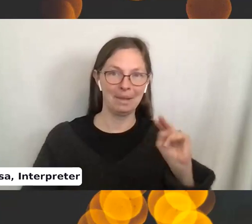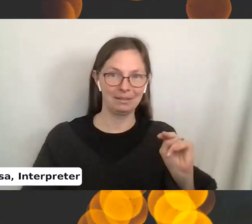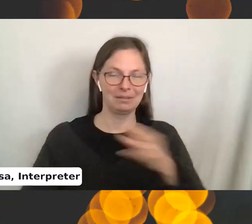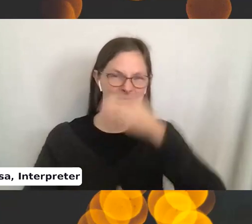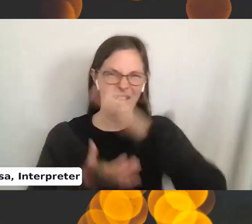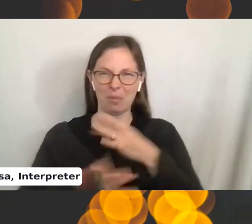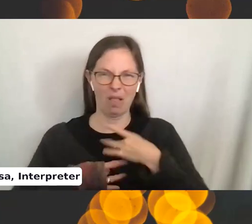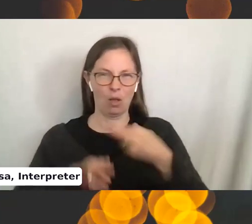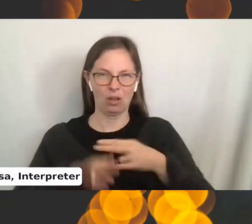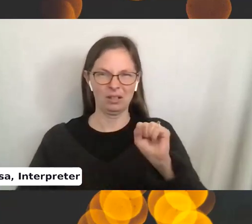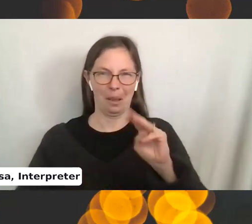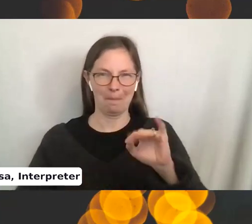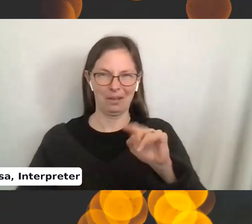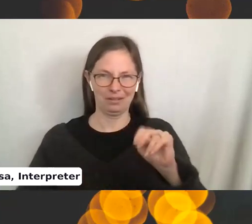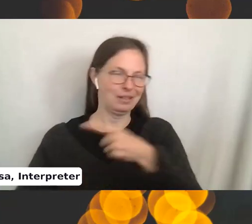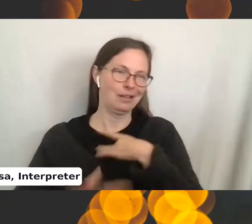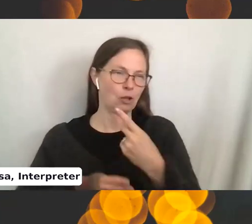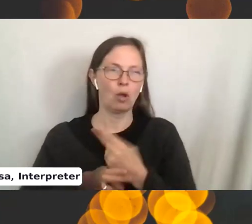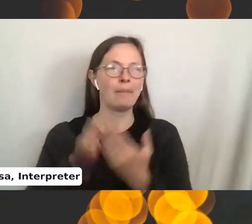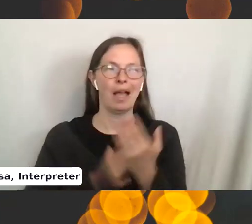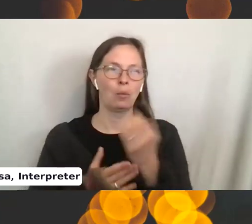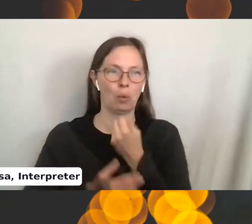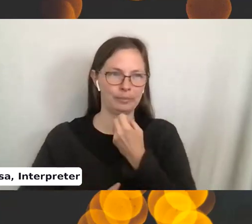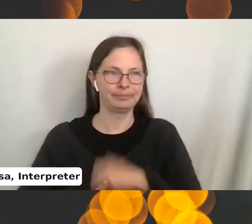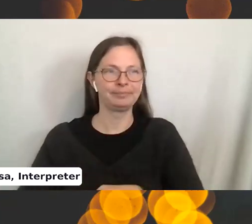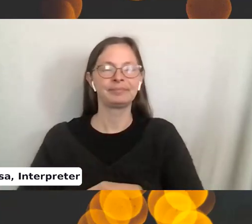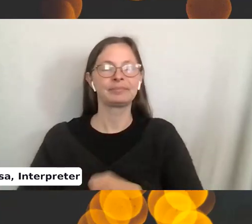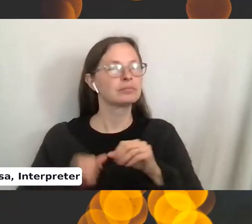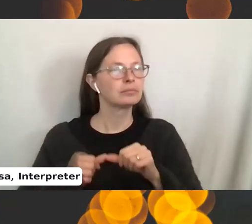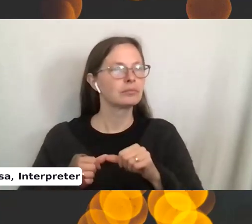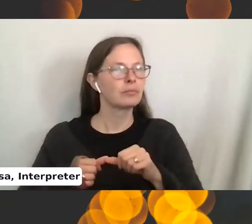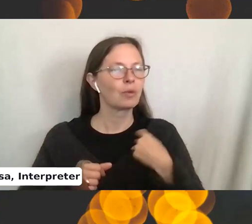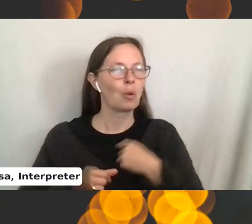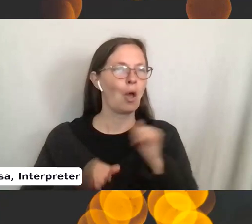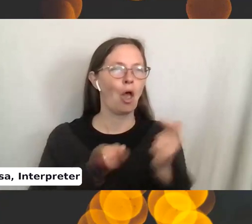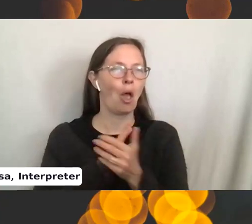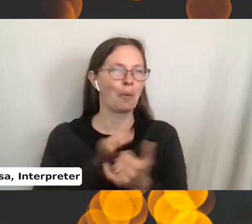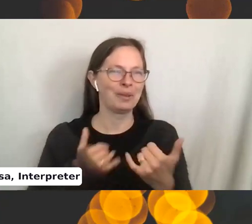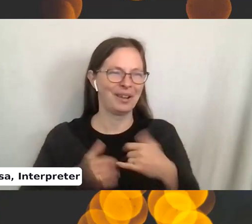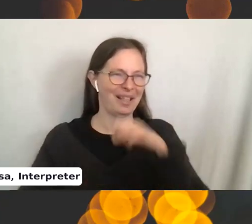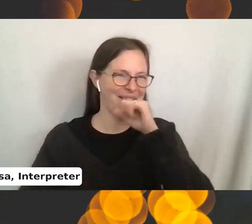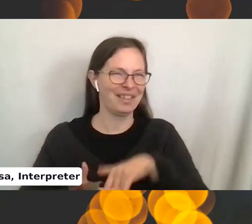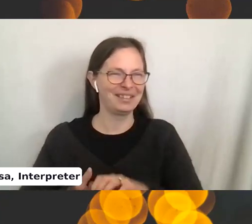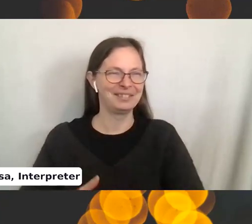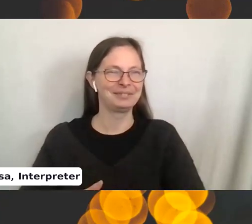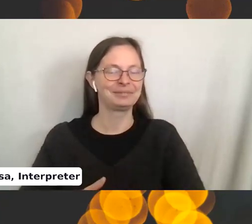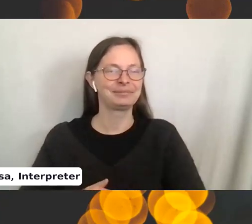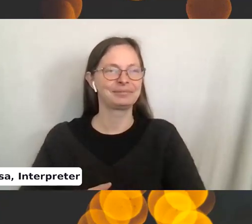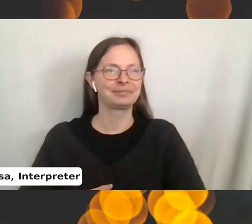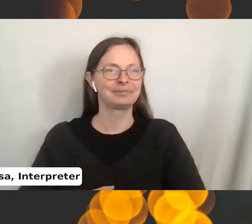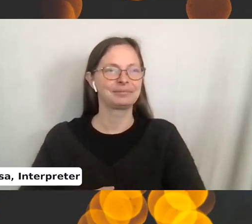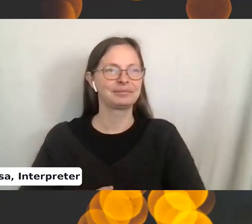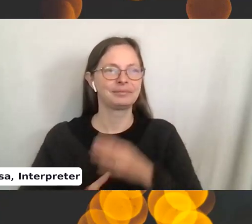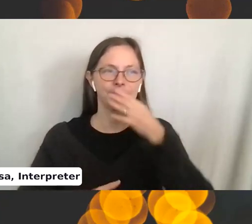Okay. So continuing along, knit. What do you say? We're all pros by now. I love that. Um,